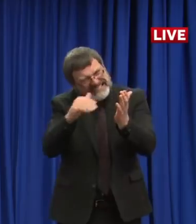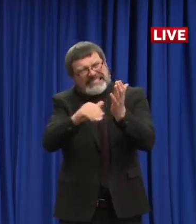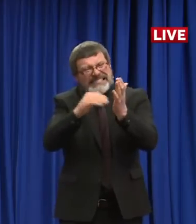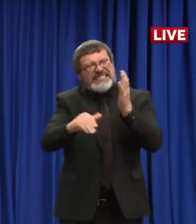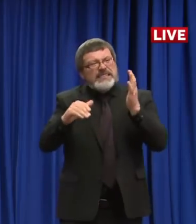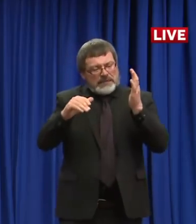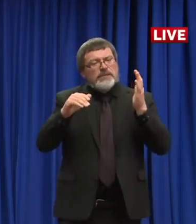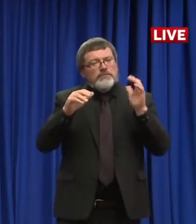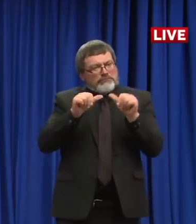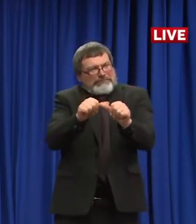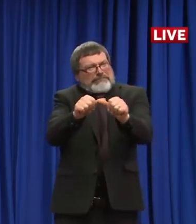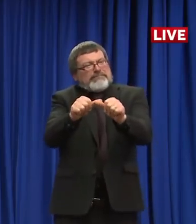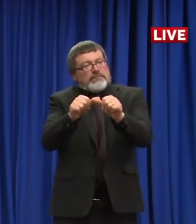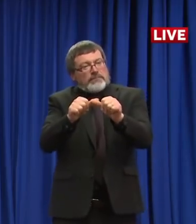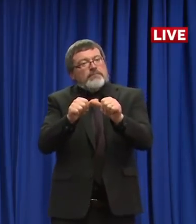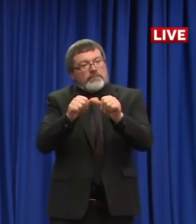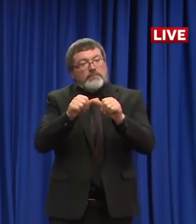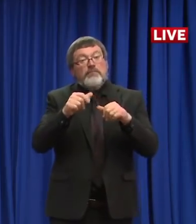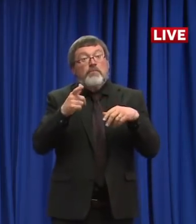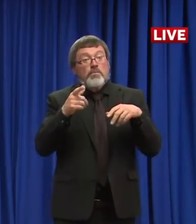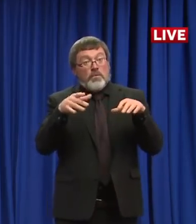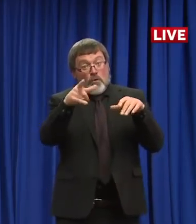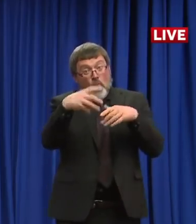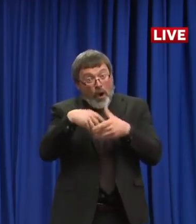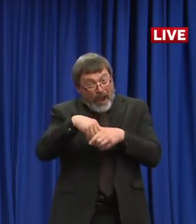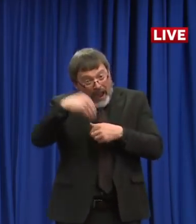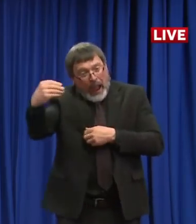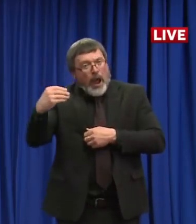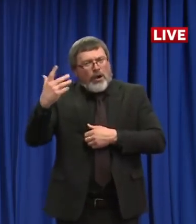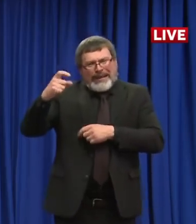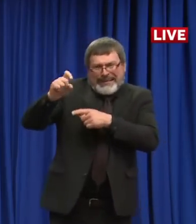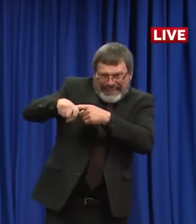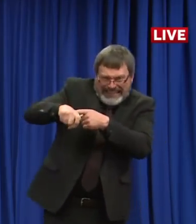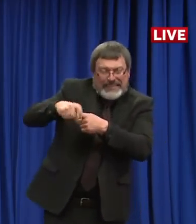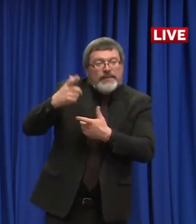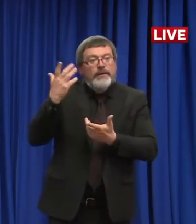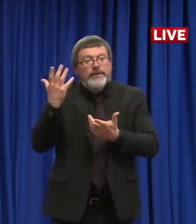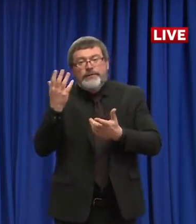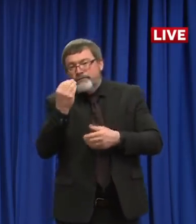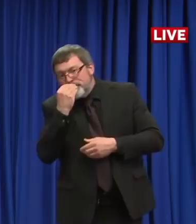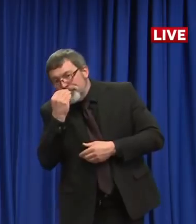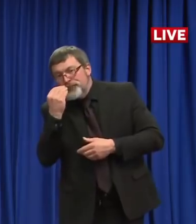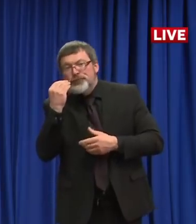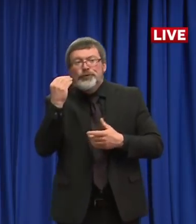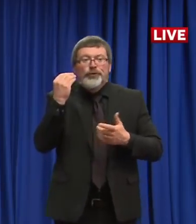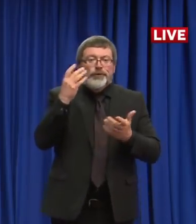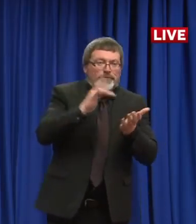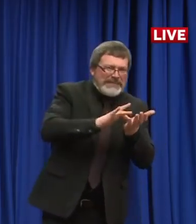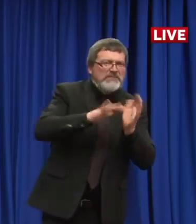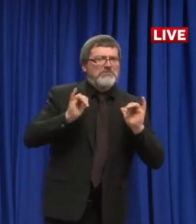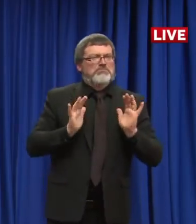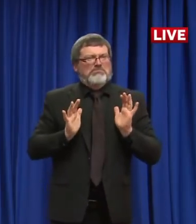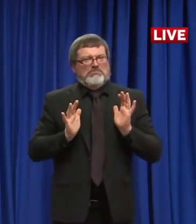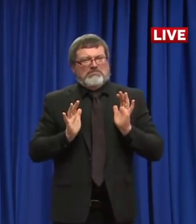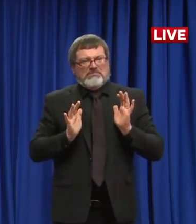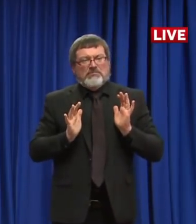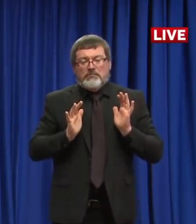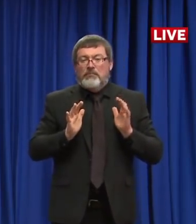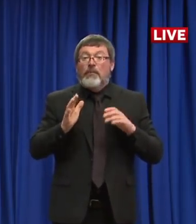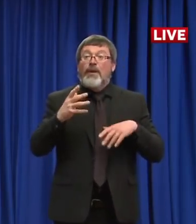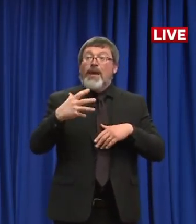groceries or medications. If people do go out, it's important to take to keep a safe distance of at least six feet